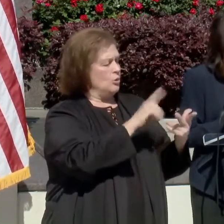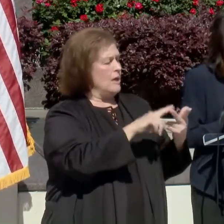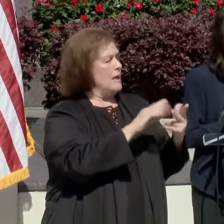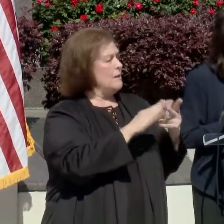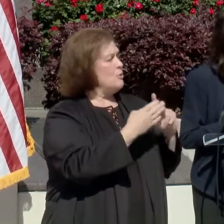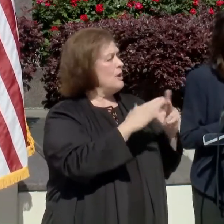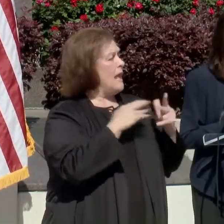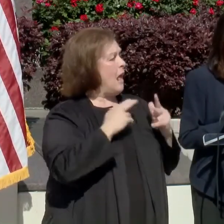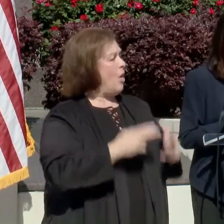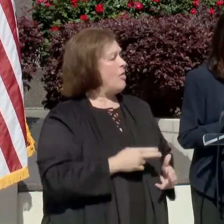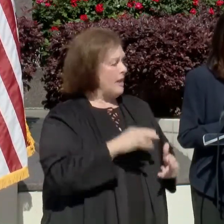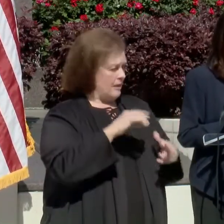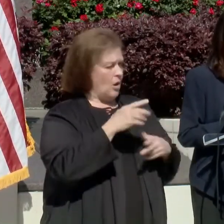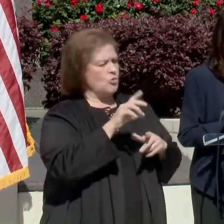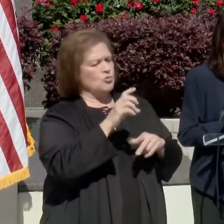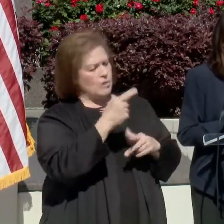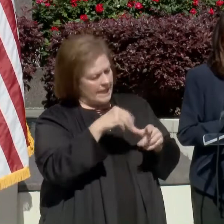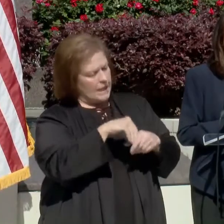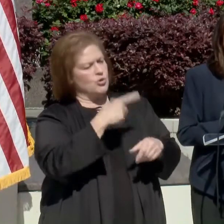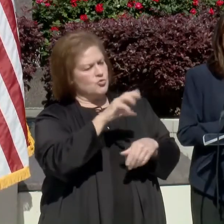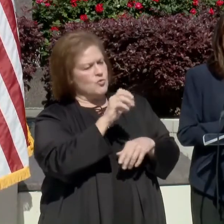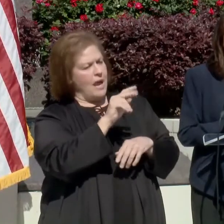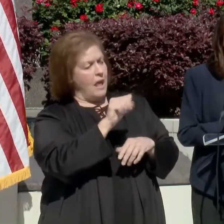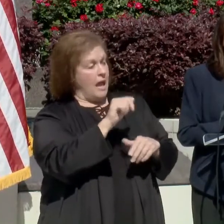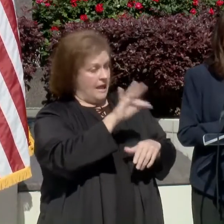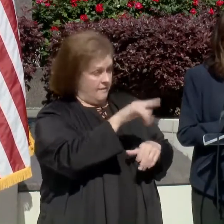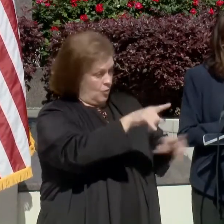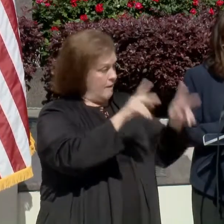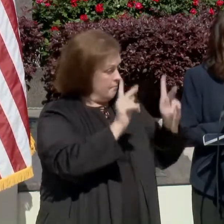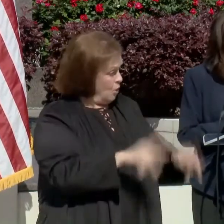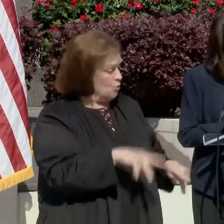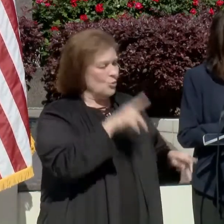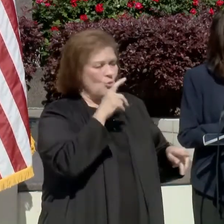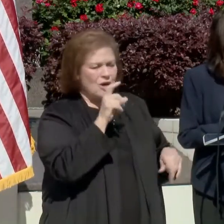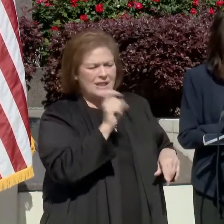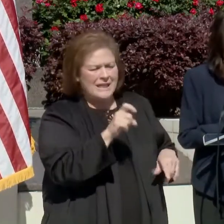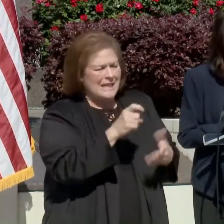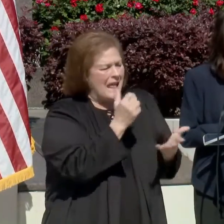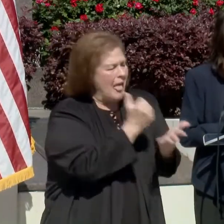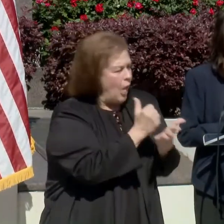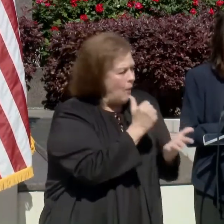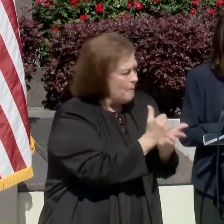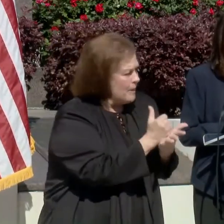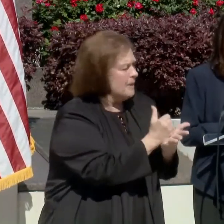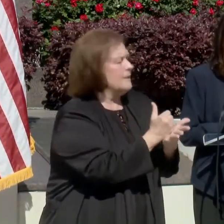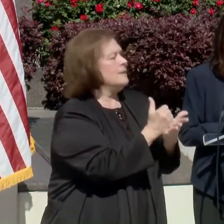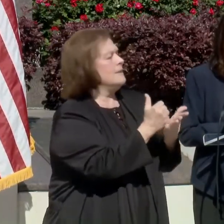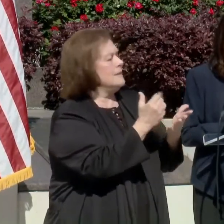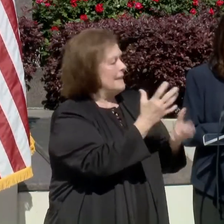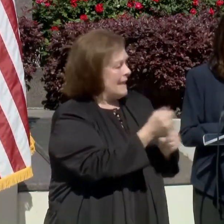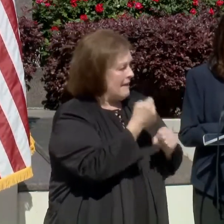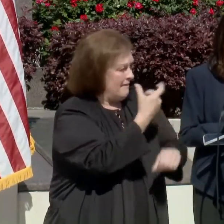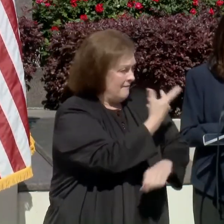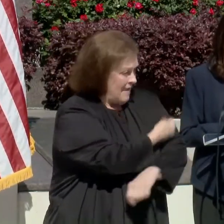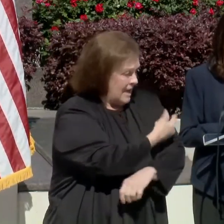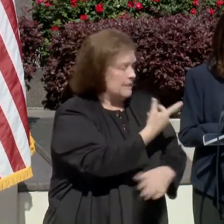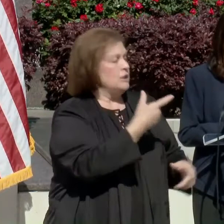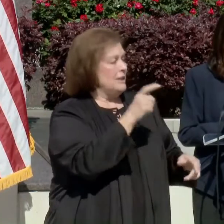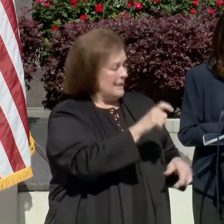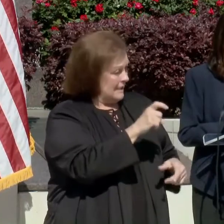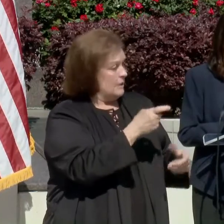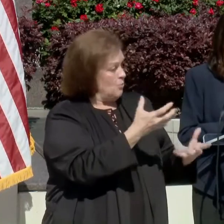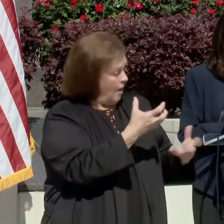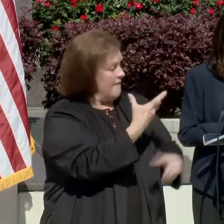community health, which is also in Gretna. So again, if you are someone who just needs physical help to get a vaccine and you want a vaccine,